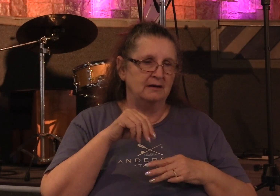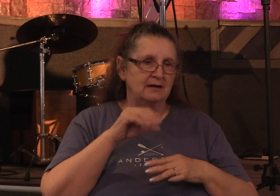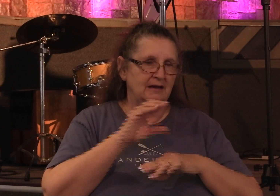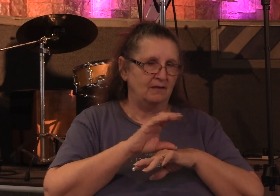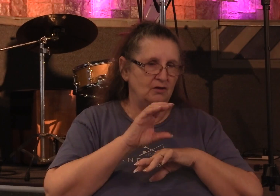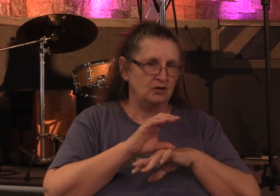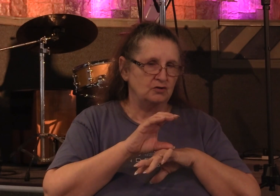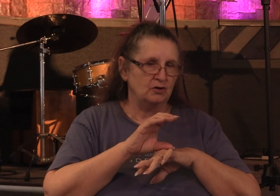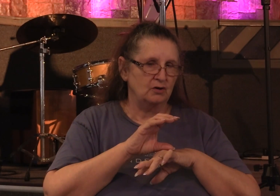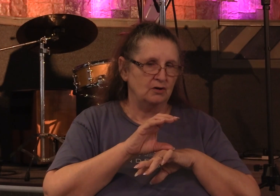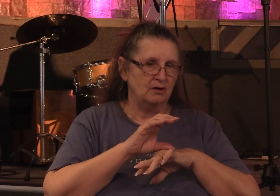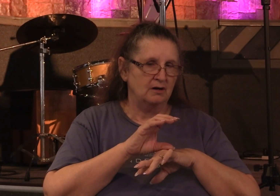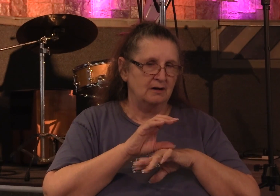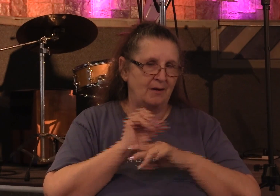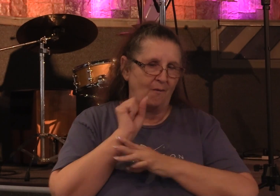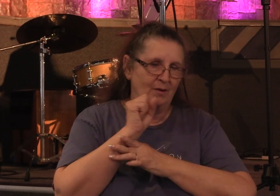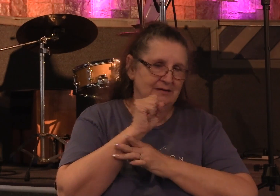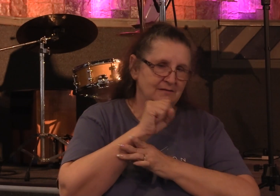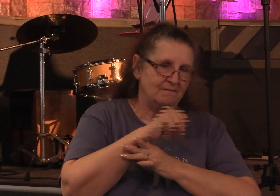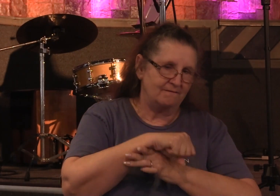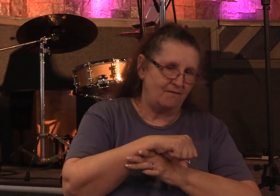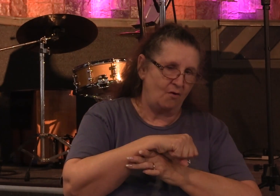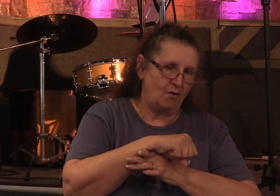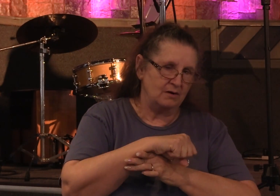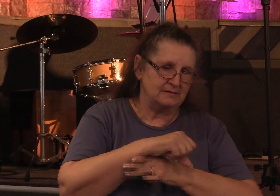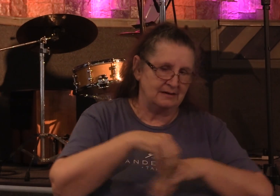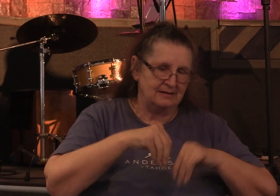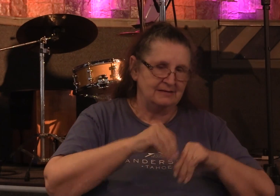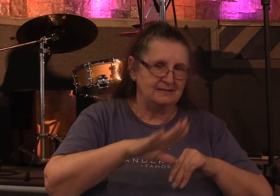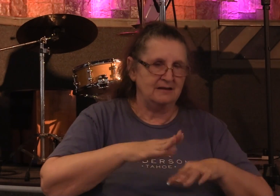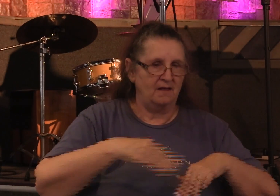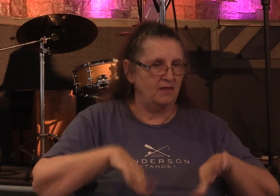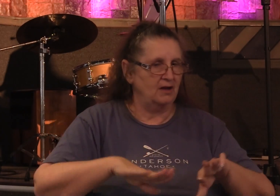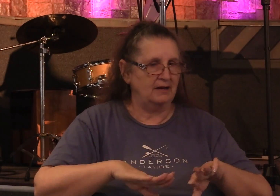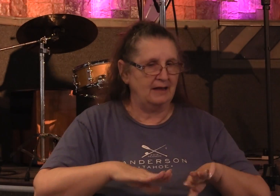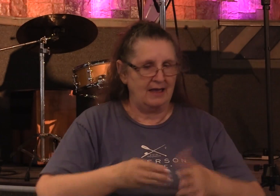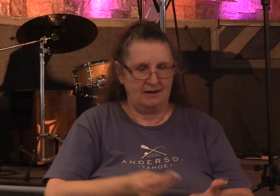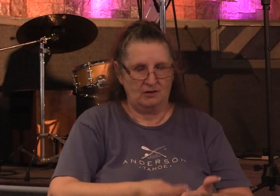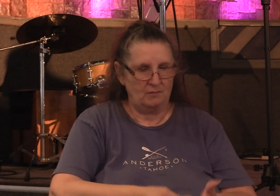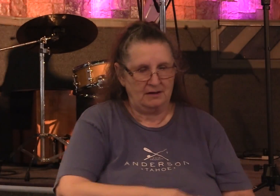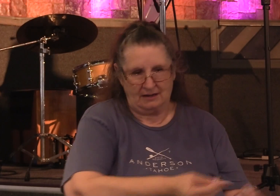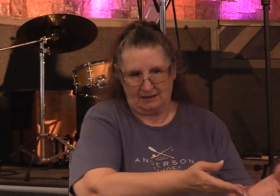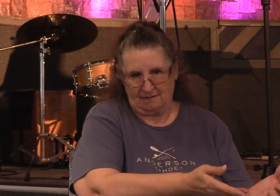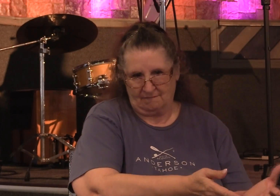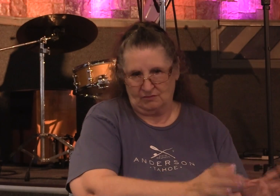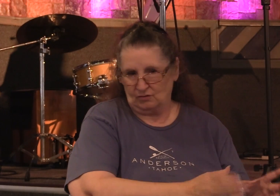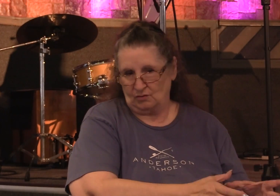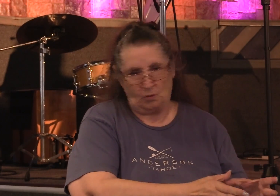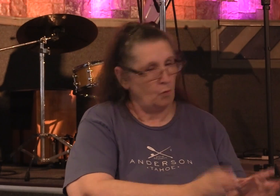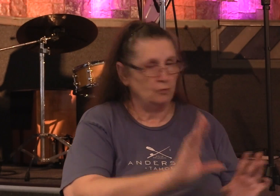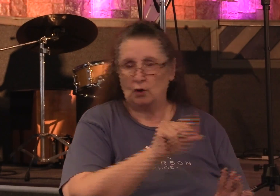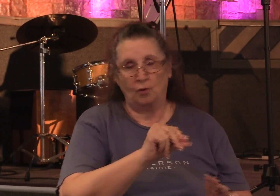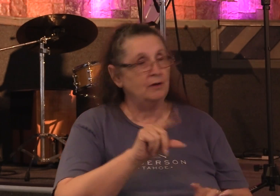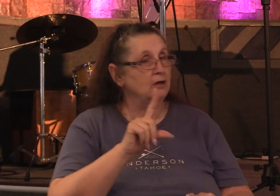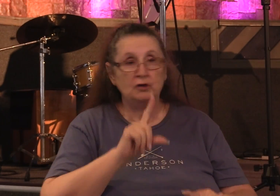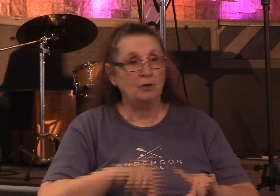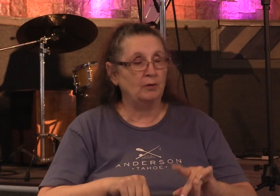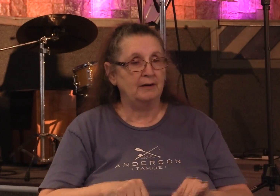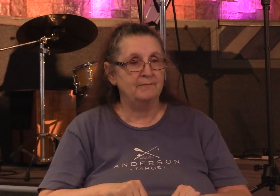in the church was forced to sell their land and lay the proceeds at the apostles' feet. Rather, this was a voluntary